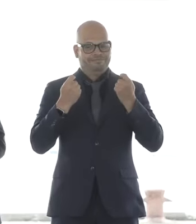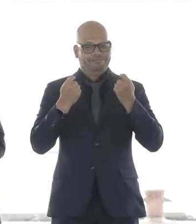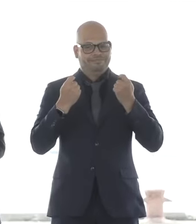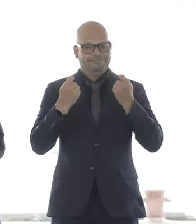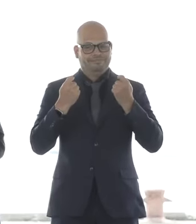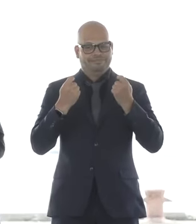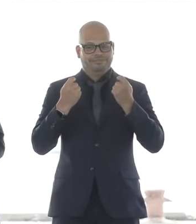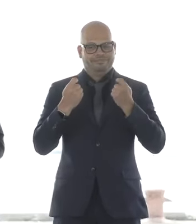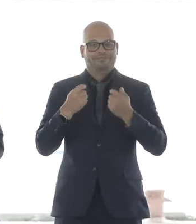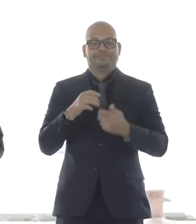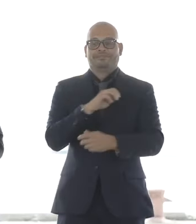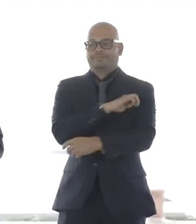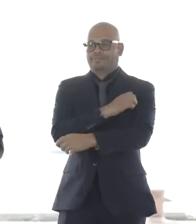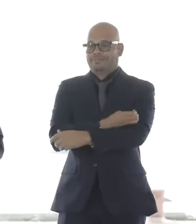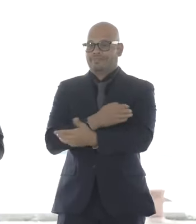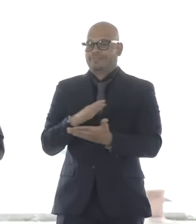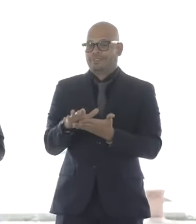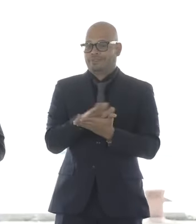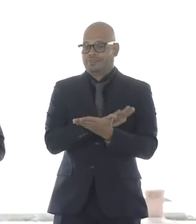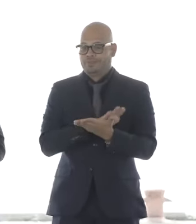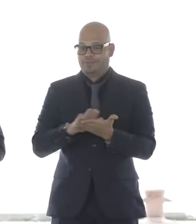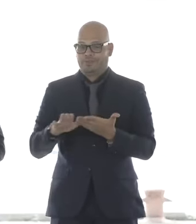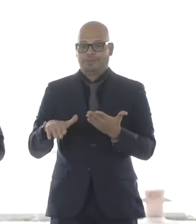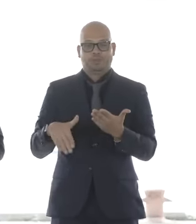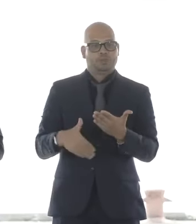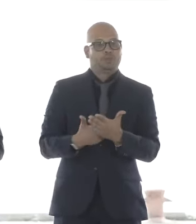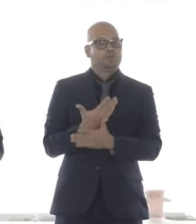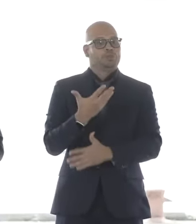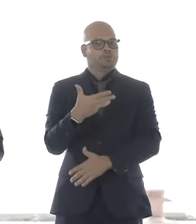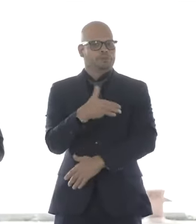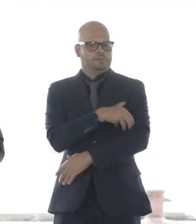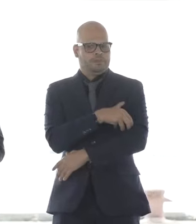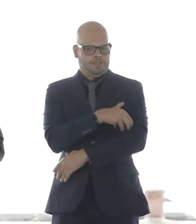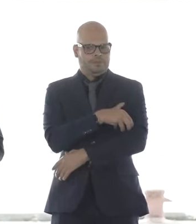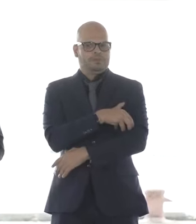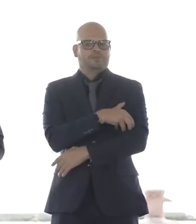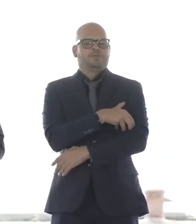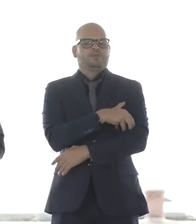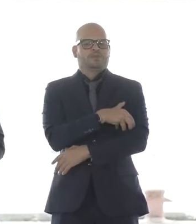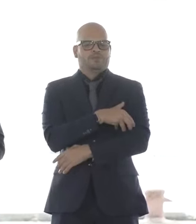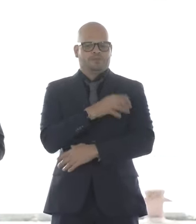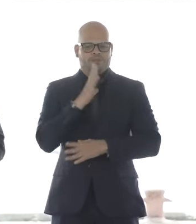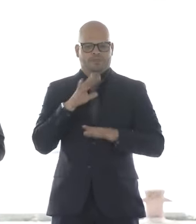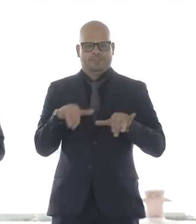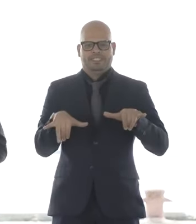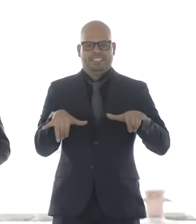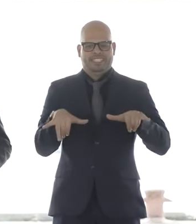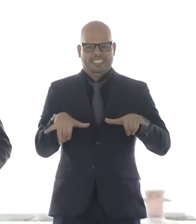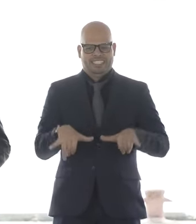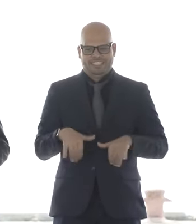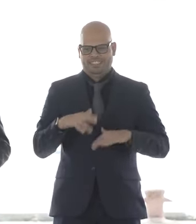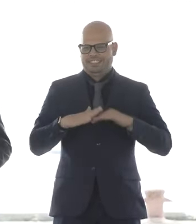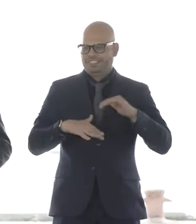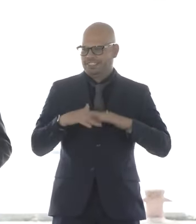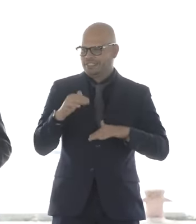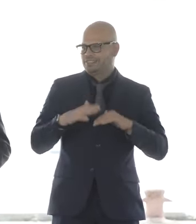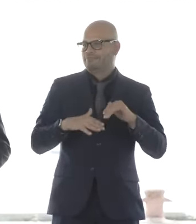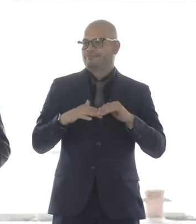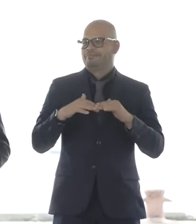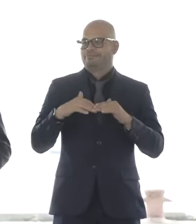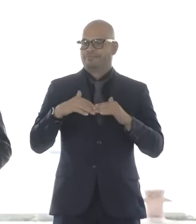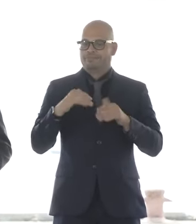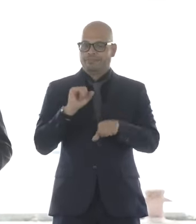the opportunity for new jobs, building new skills, and capability. The Salem Wind Terminal will be at the heart